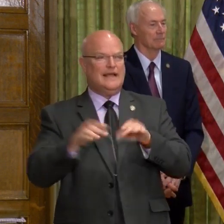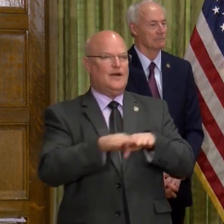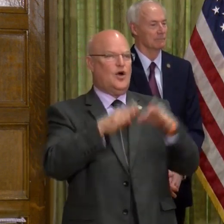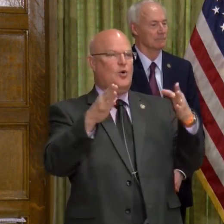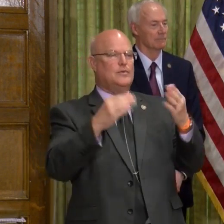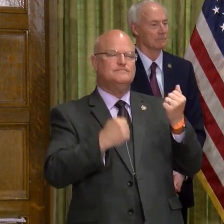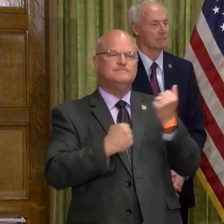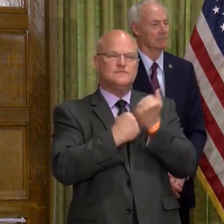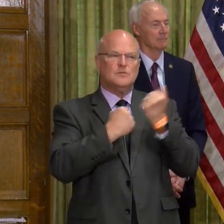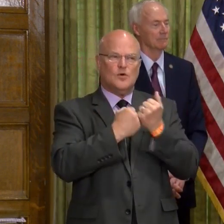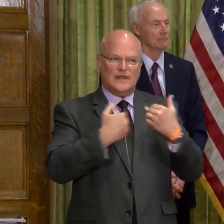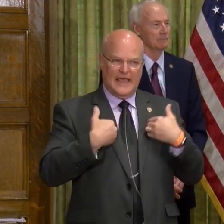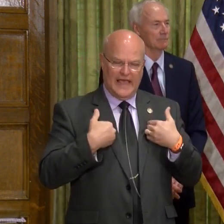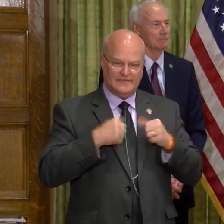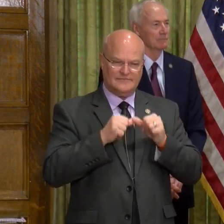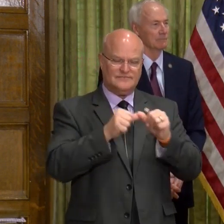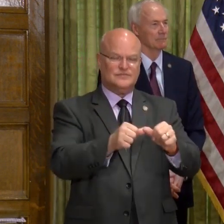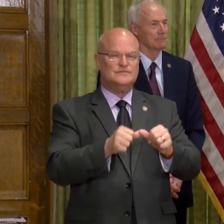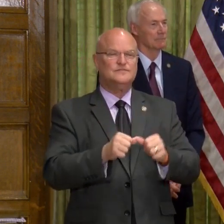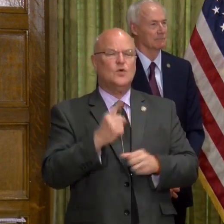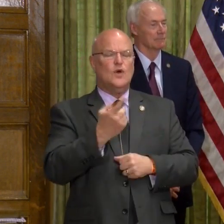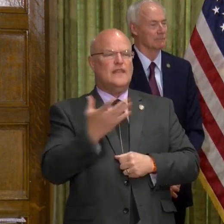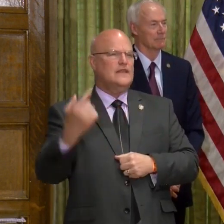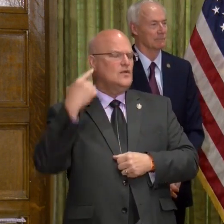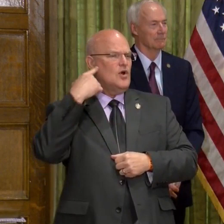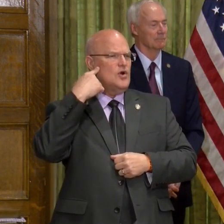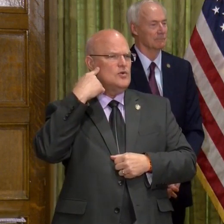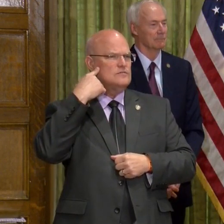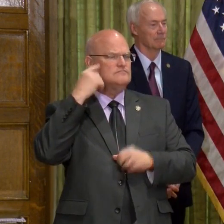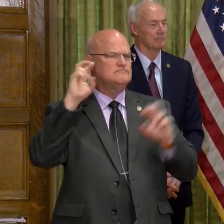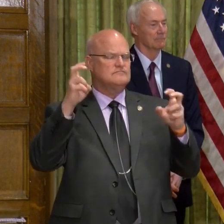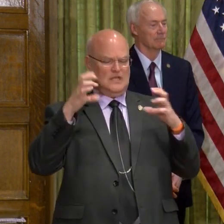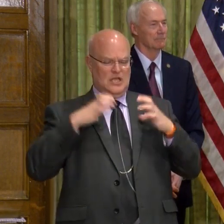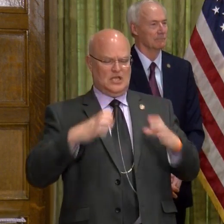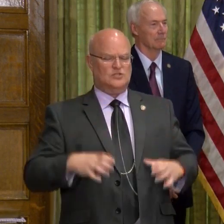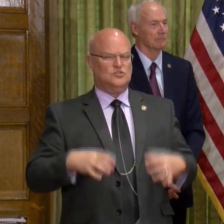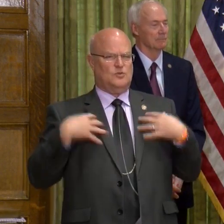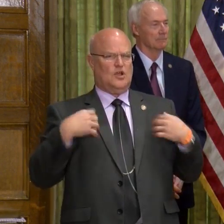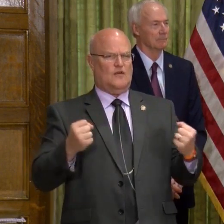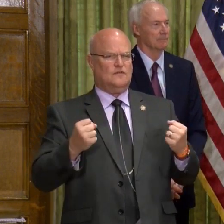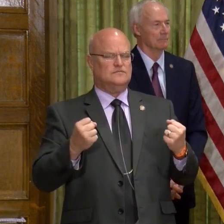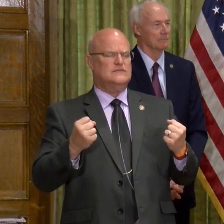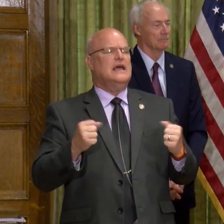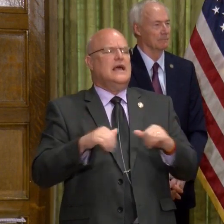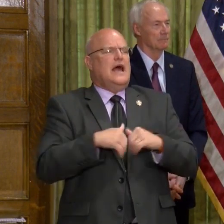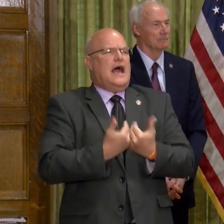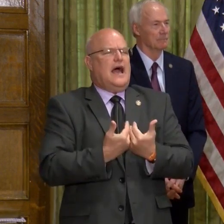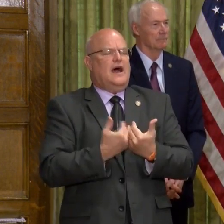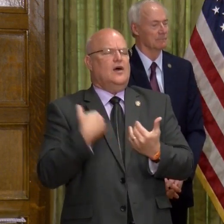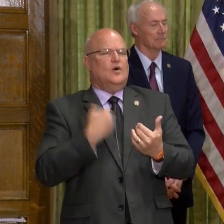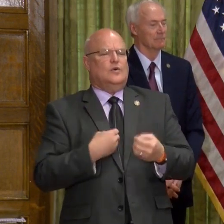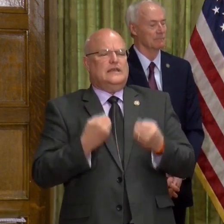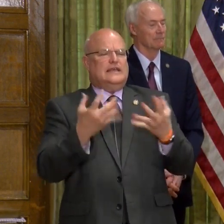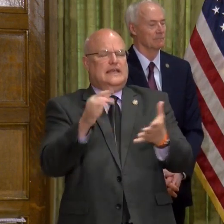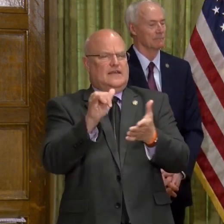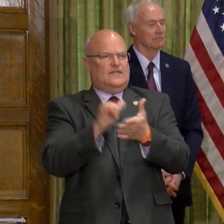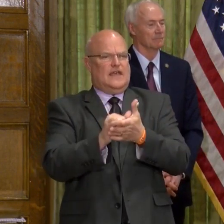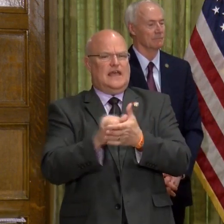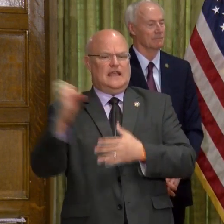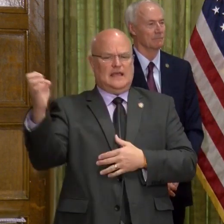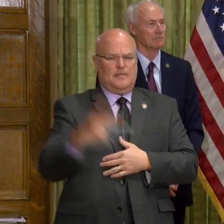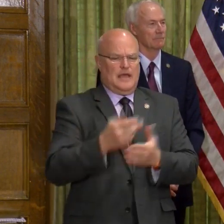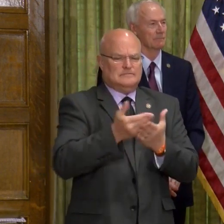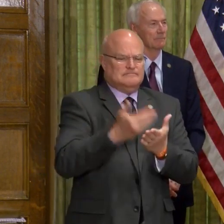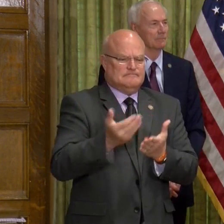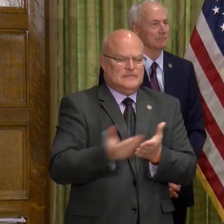So one of the themes that we kept hearing was consumer confidence. How do we give consumer confidence that they're going to be able to come back and start